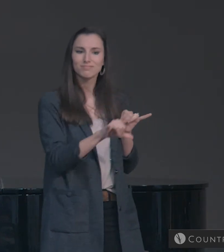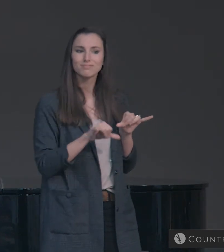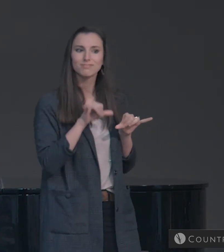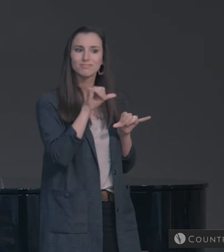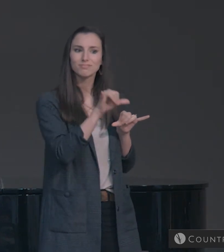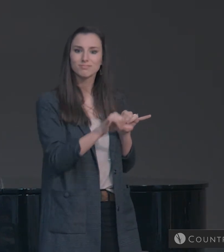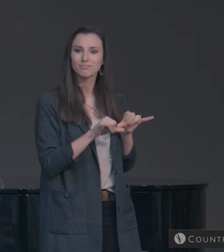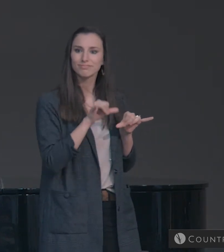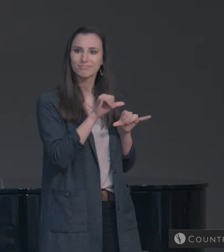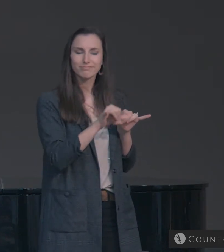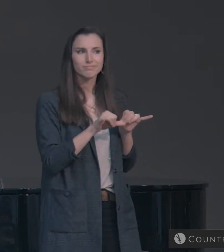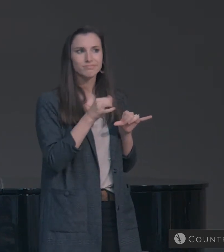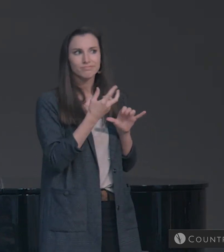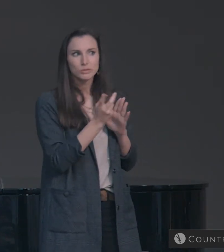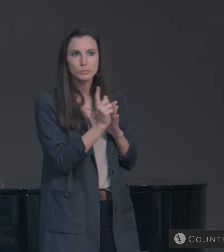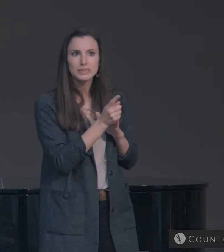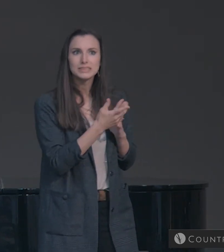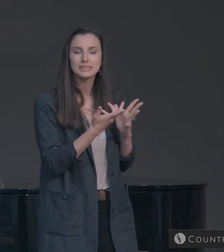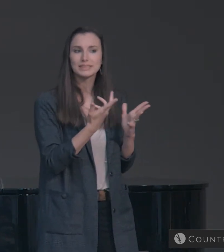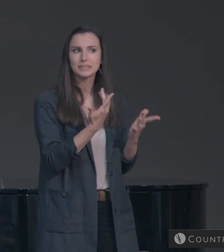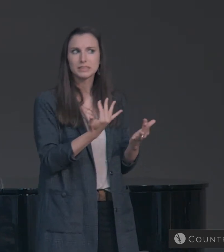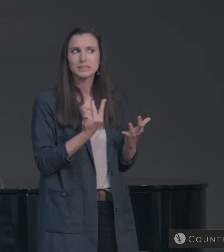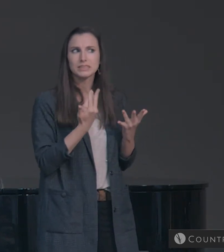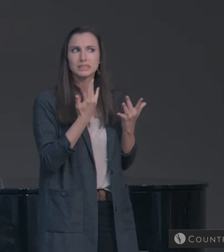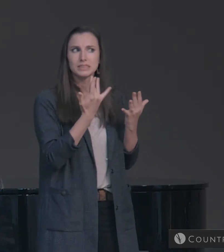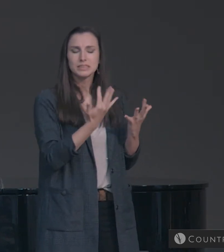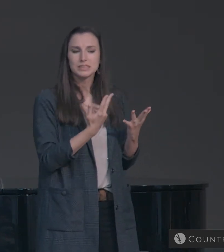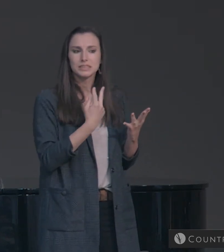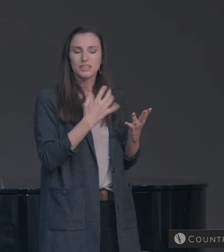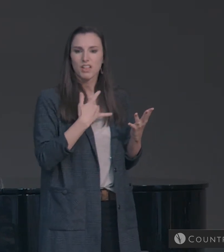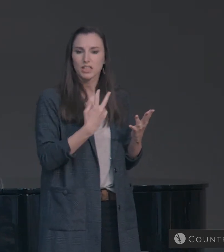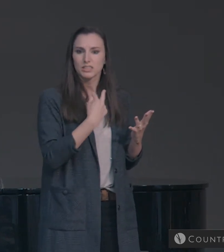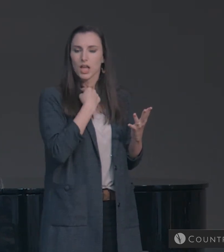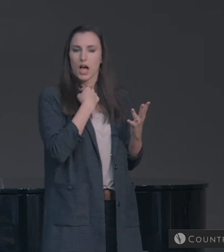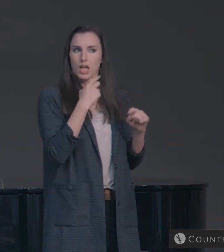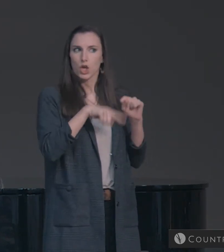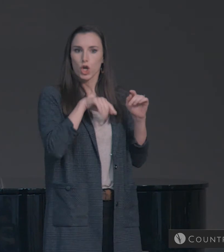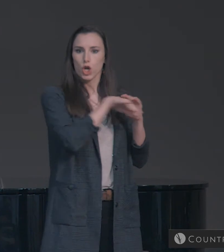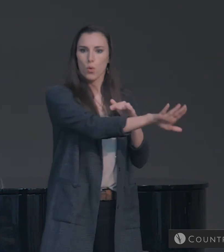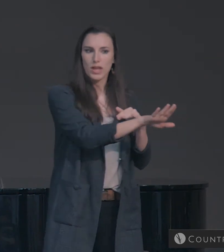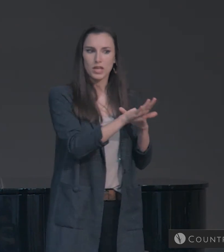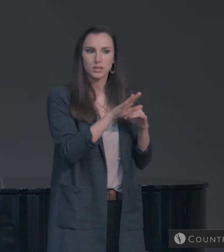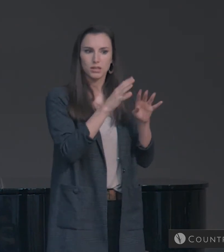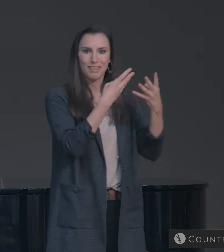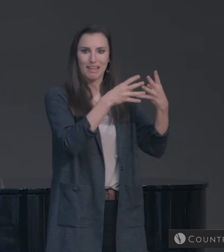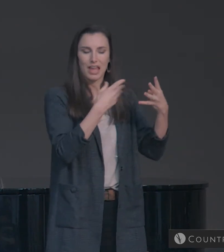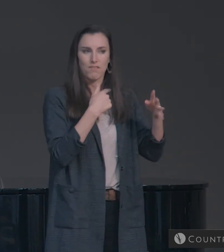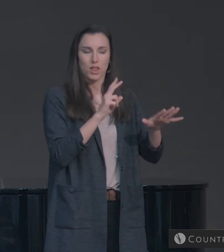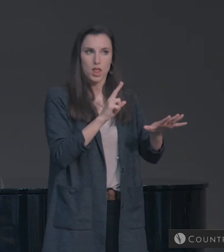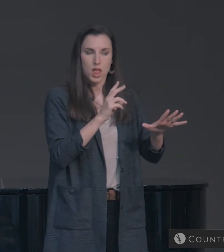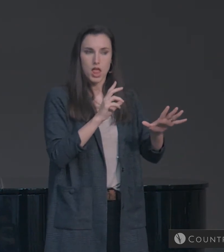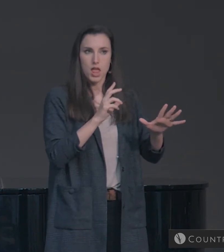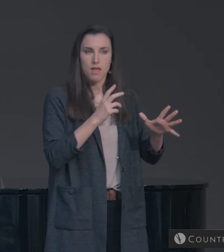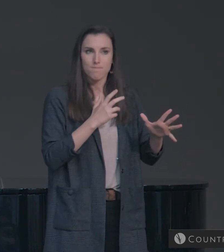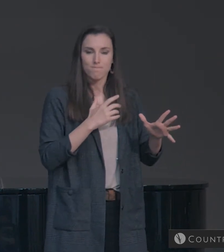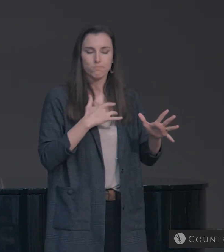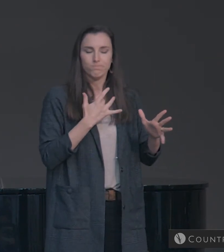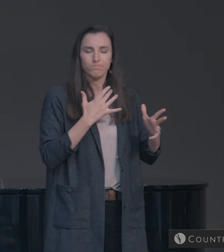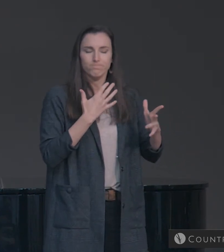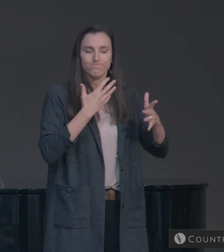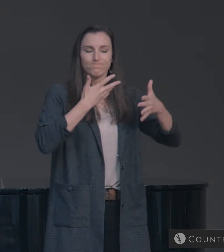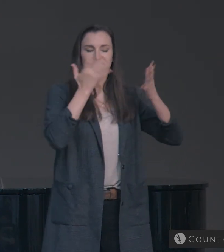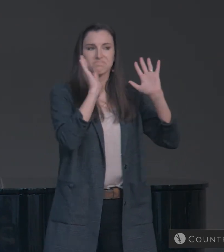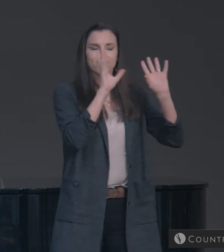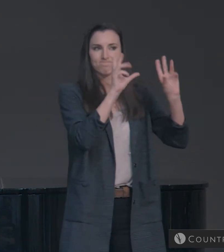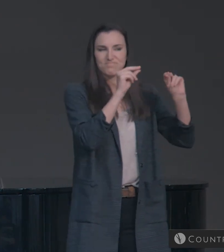For minutes. Unable to move. And his nerves got the best of him. And overcome, he finally just